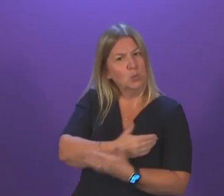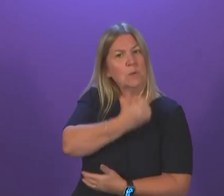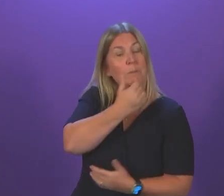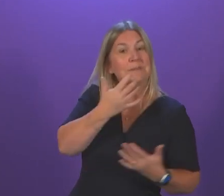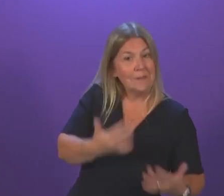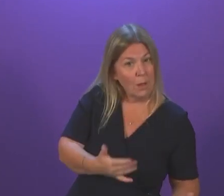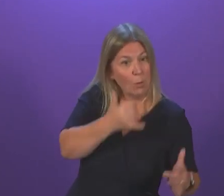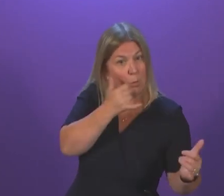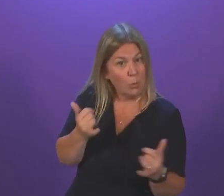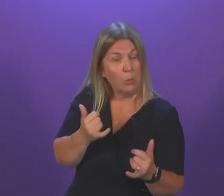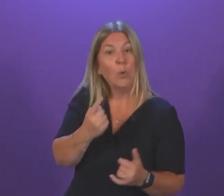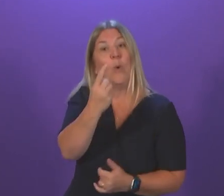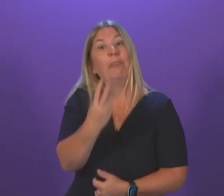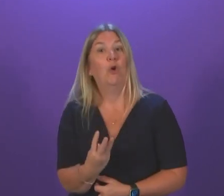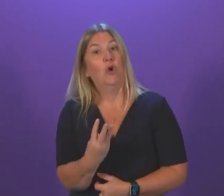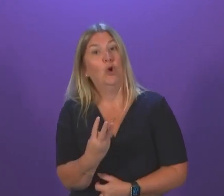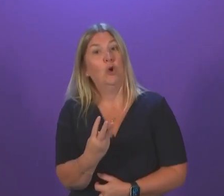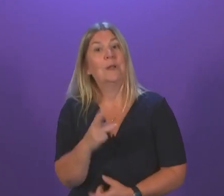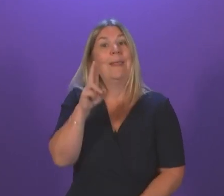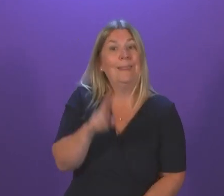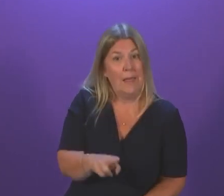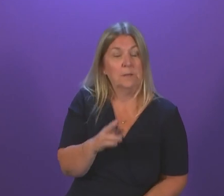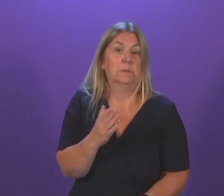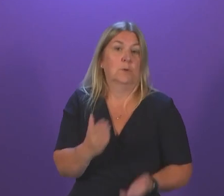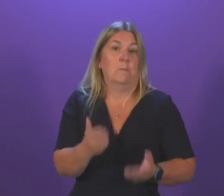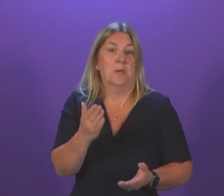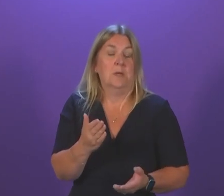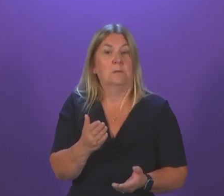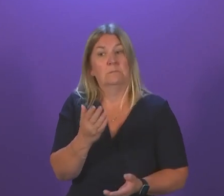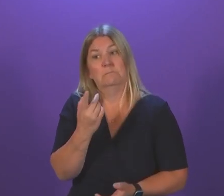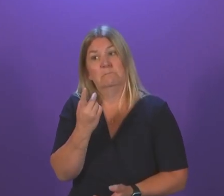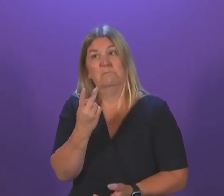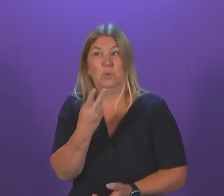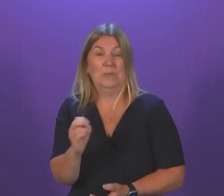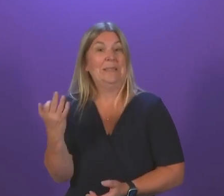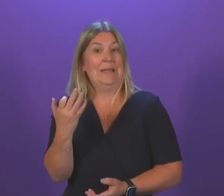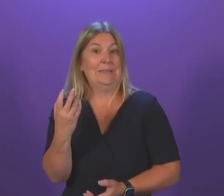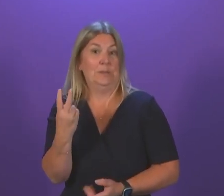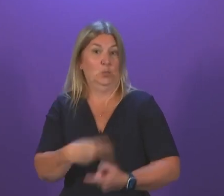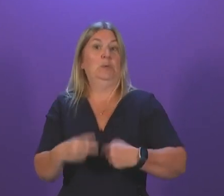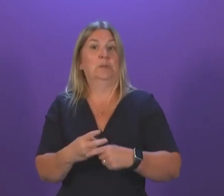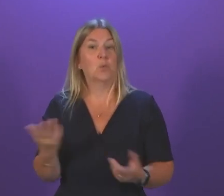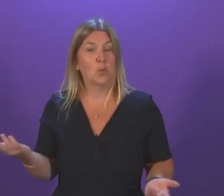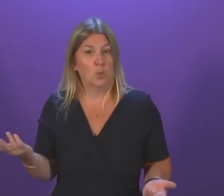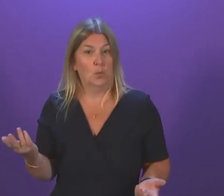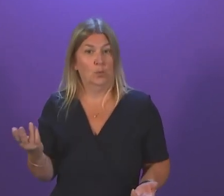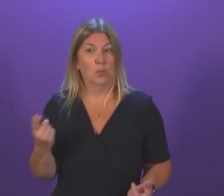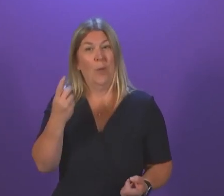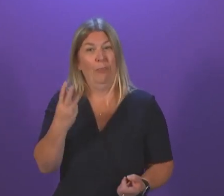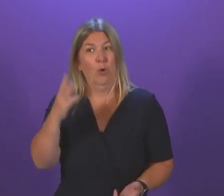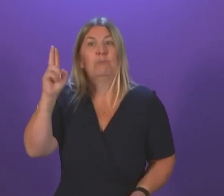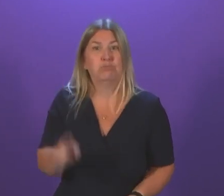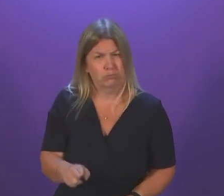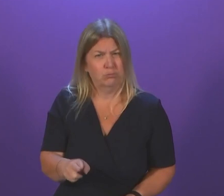screenings is a third lower this year compared to the same period in 2019. This cannot possibly